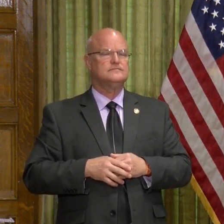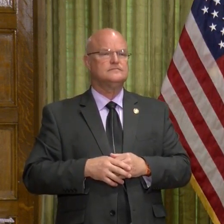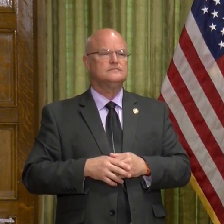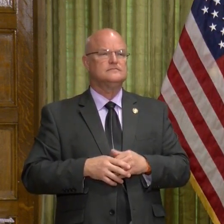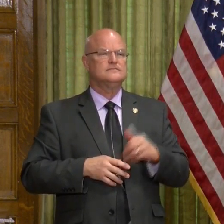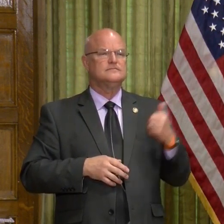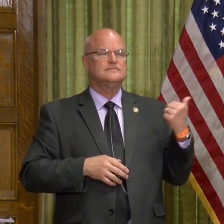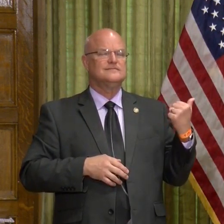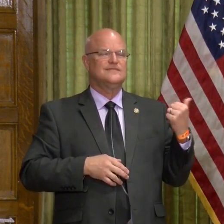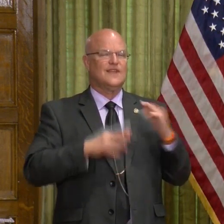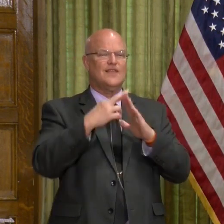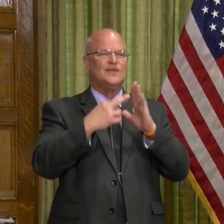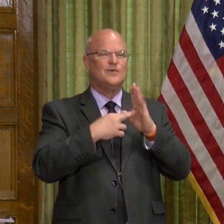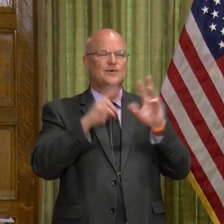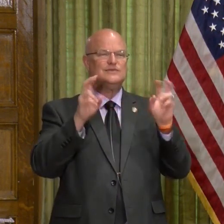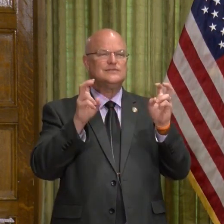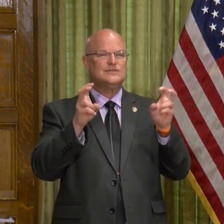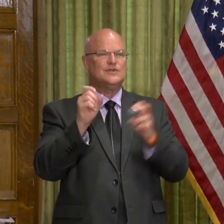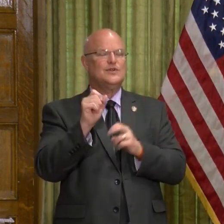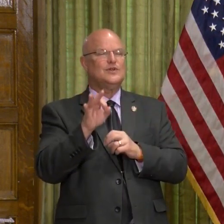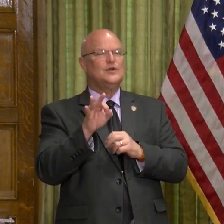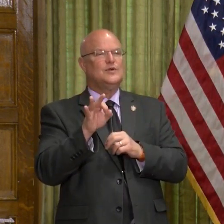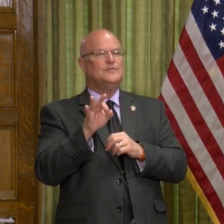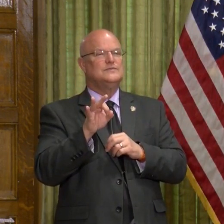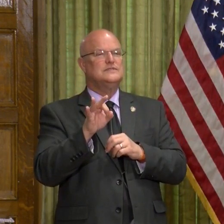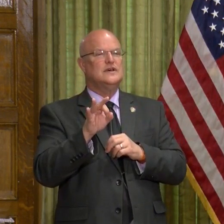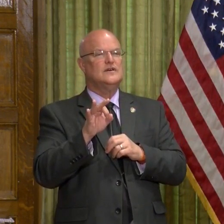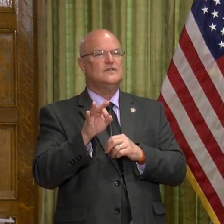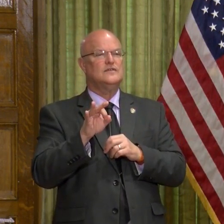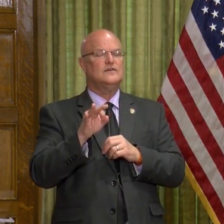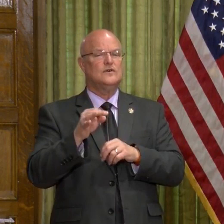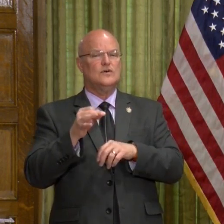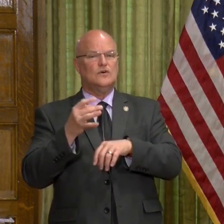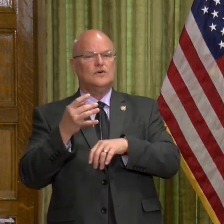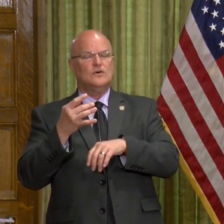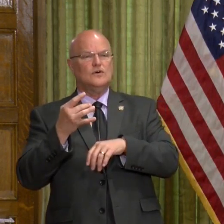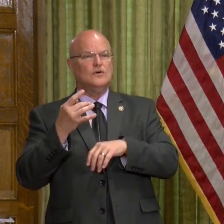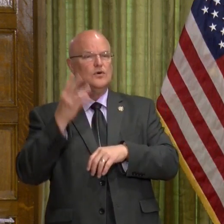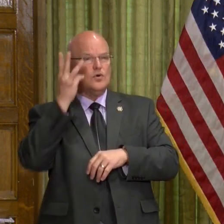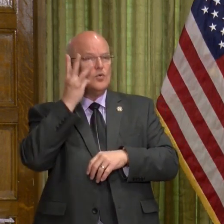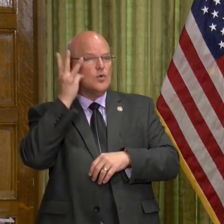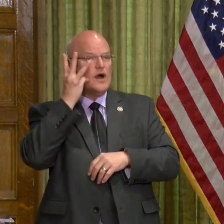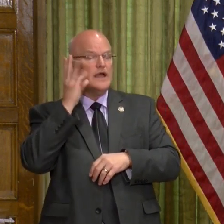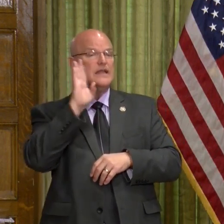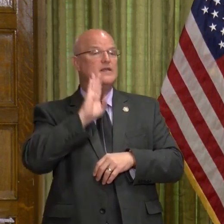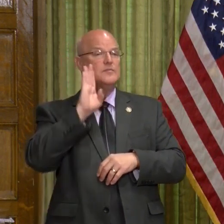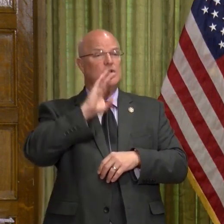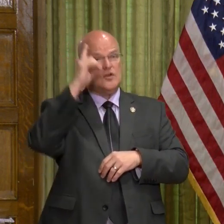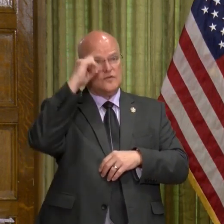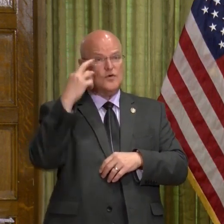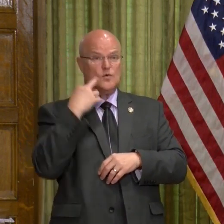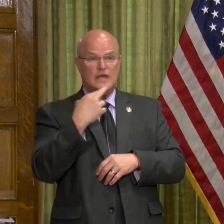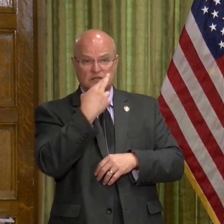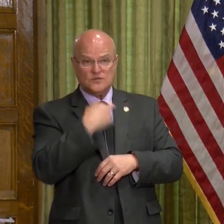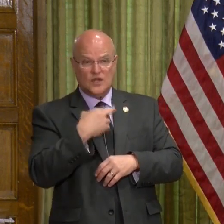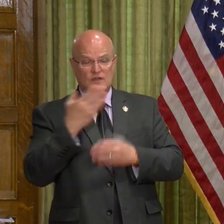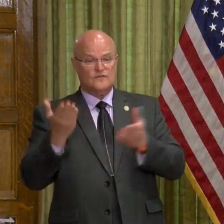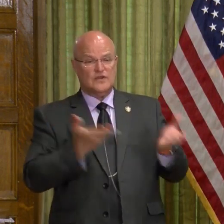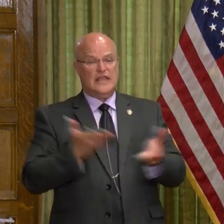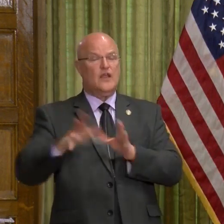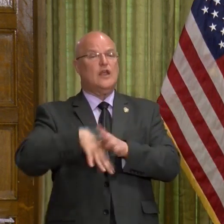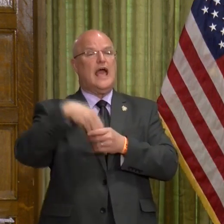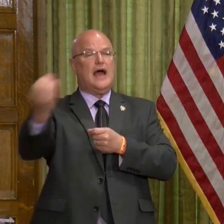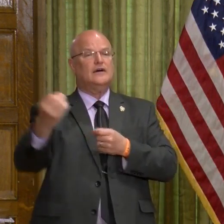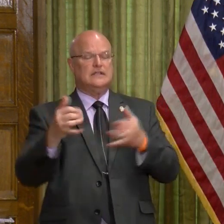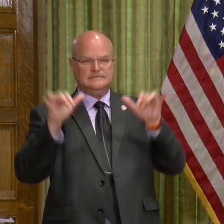The rules in terms of wine and beer being available at restaurants for carryout